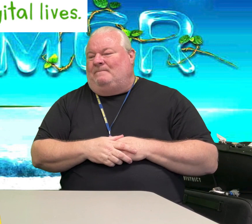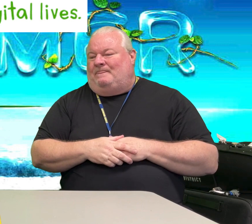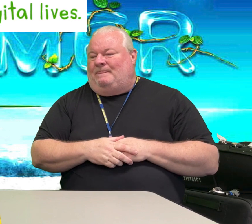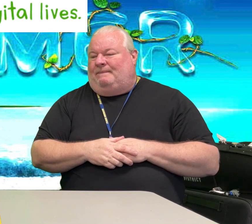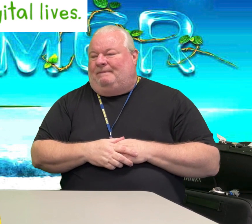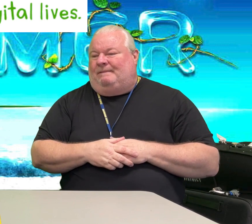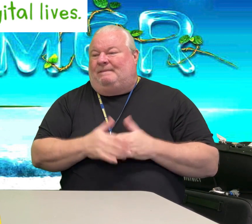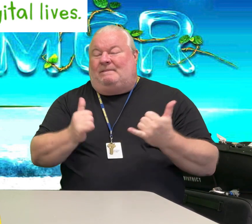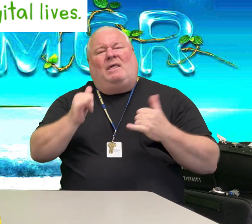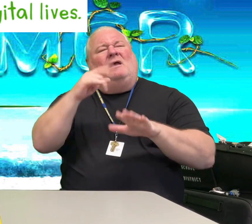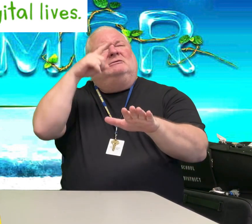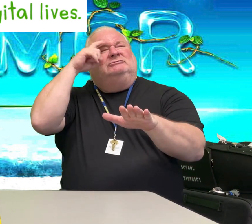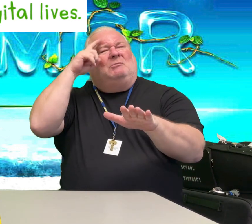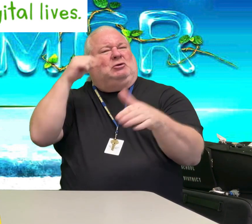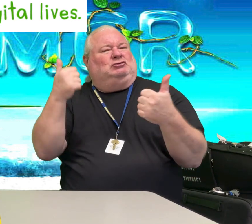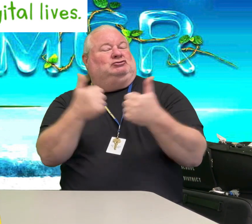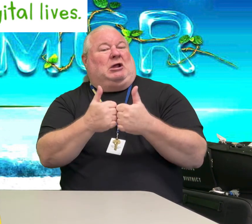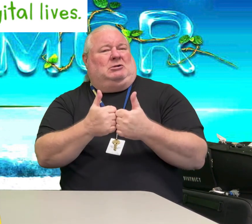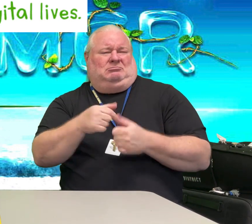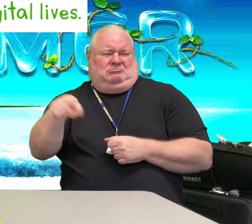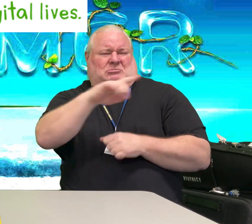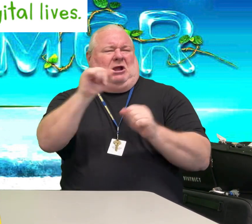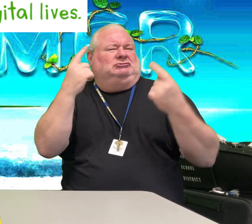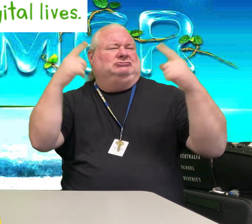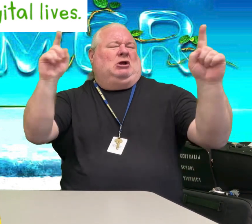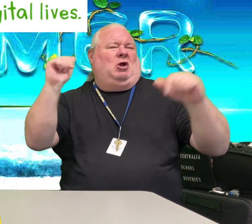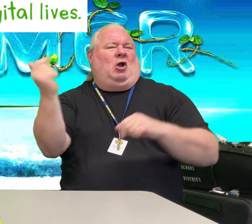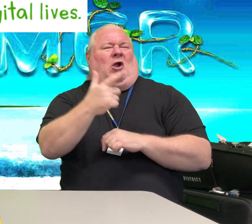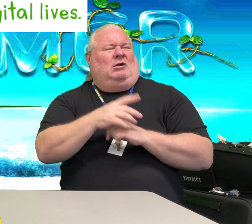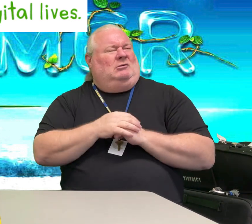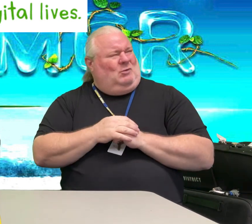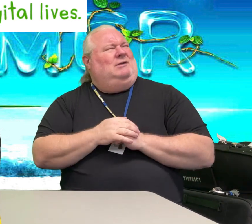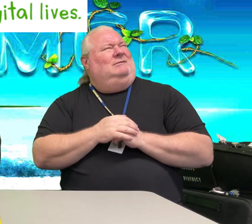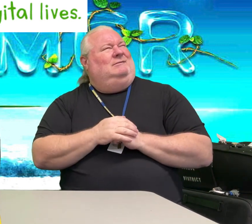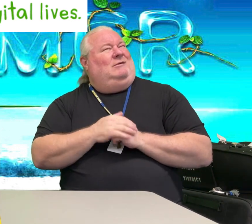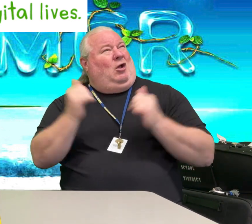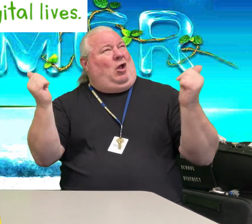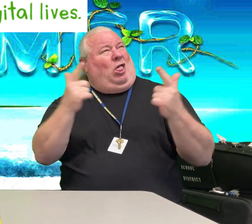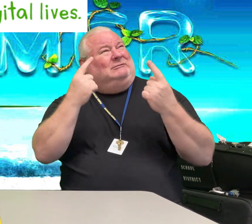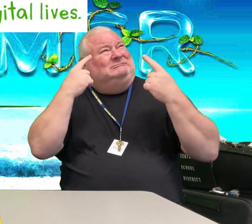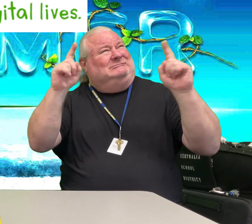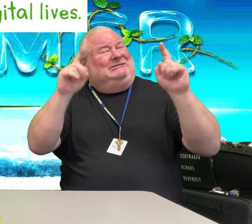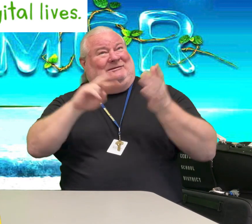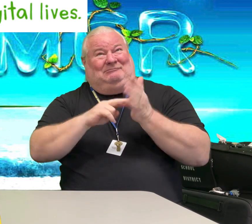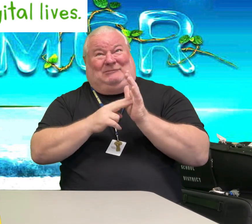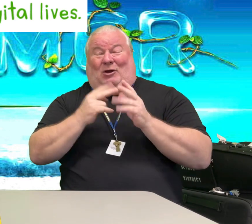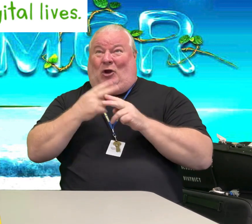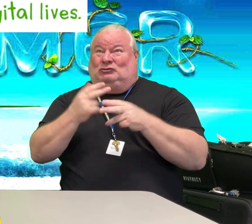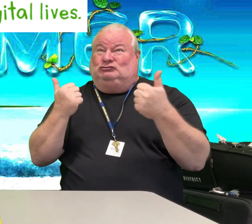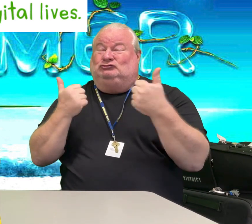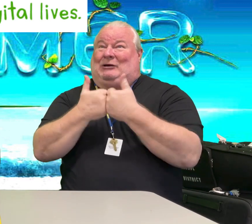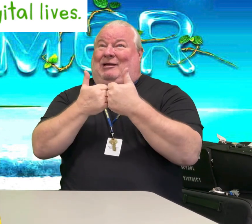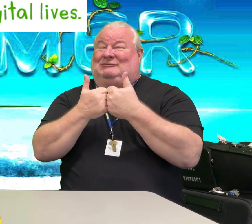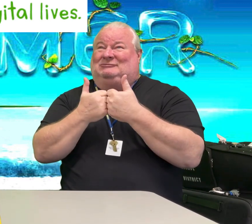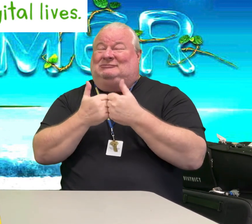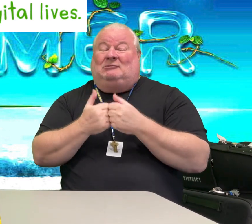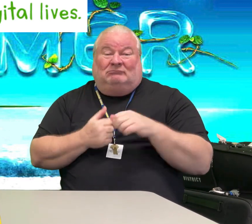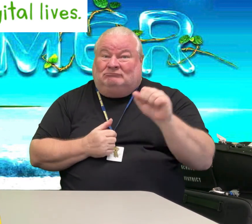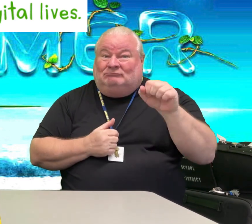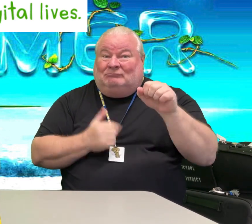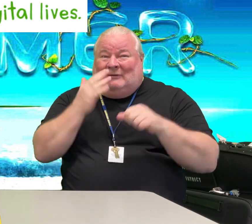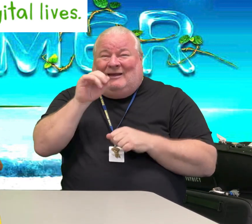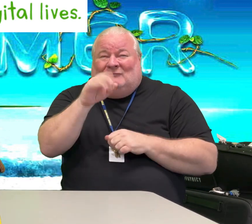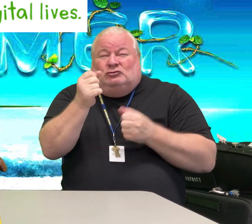Here's a summer challenge we can all succeed at. Wait, is it really a challenge if everyone succeeds? Yes,